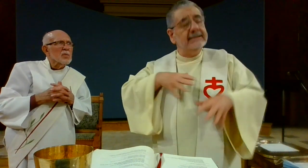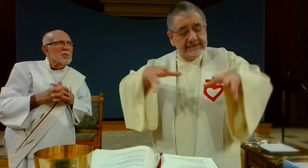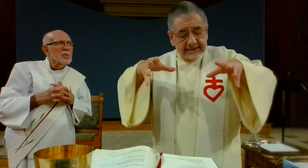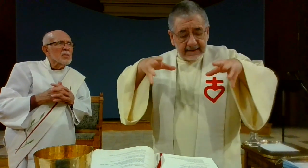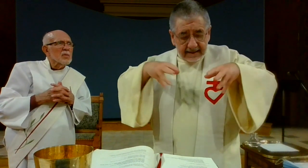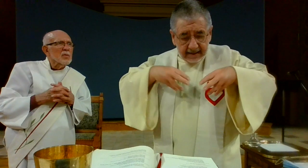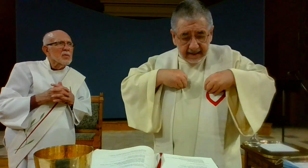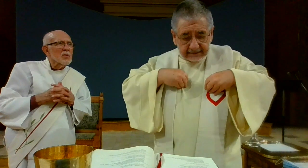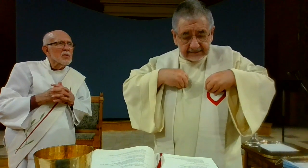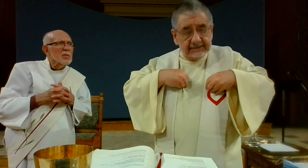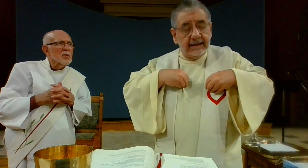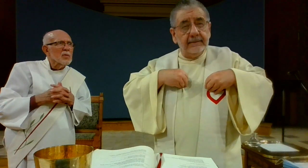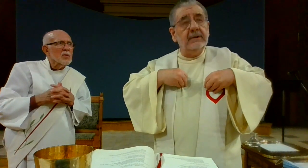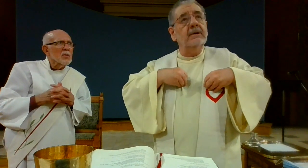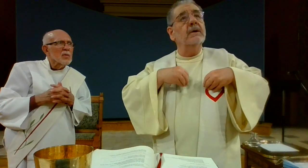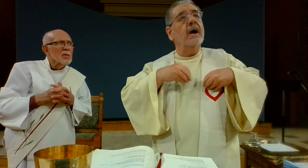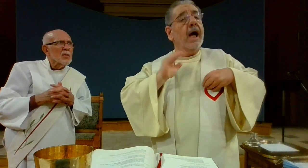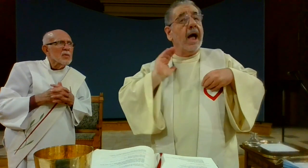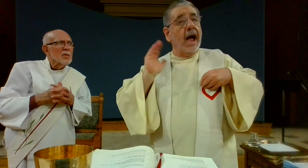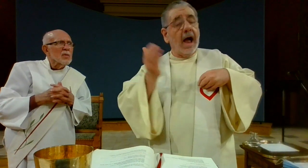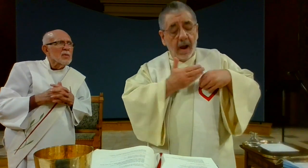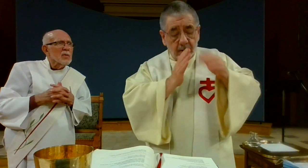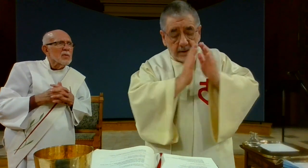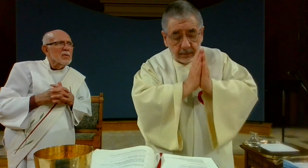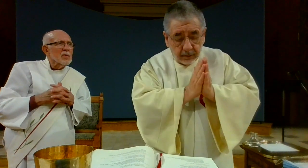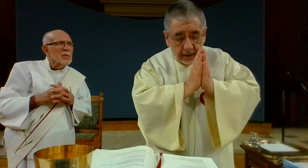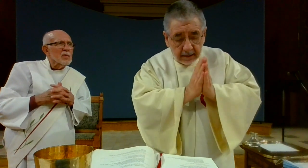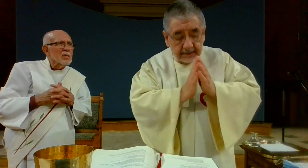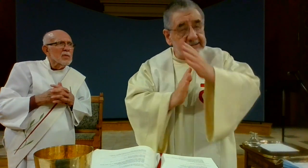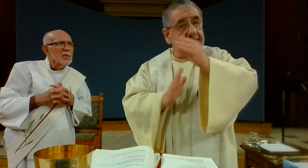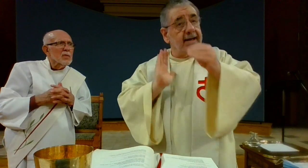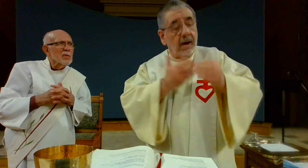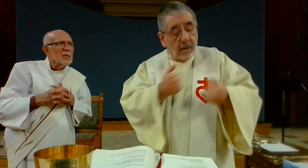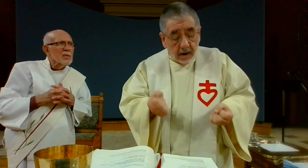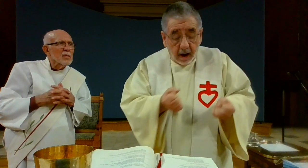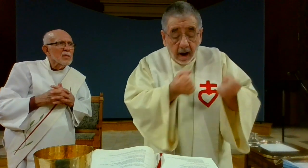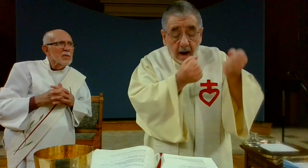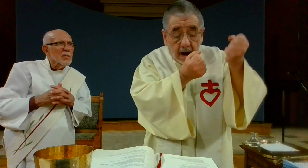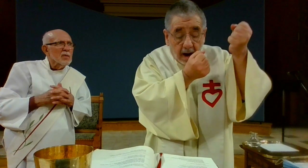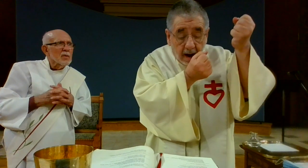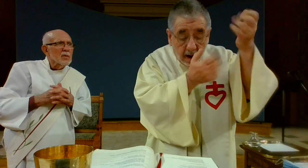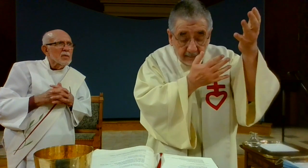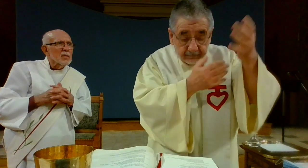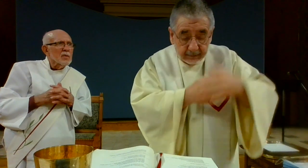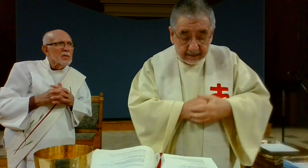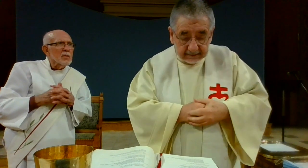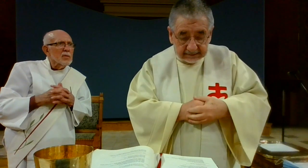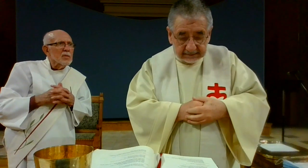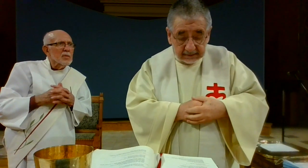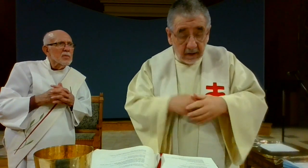accept o lord the prayers of your faithful with the